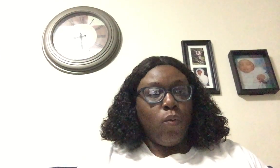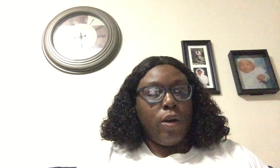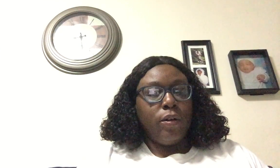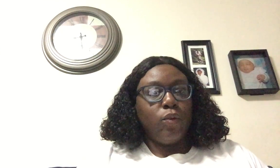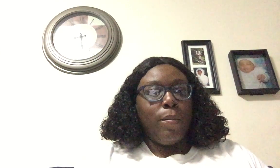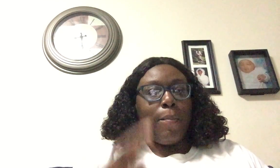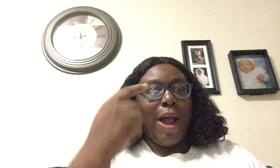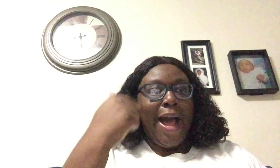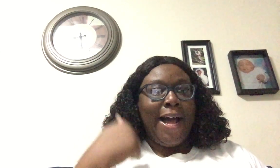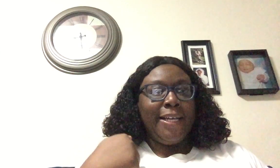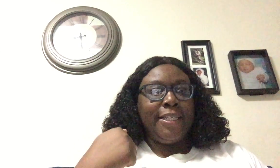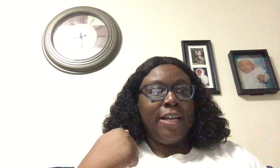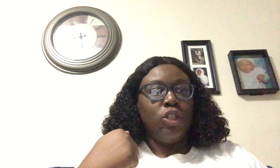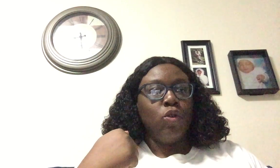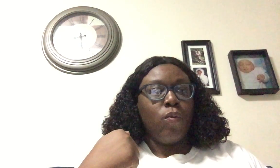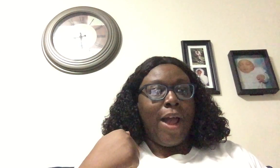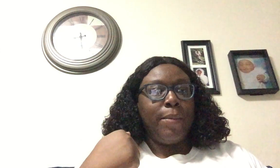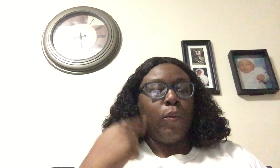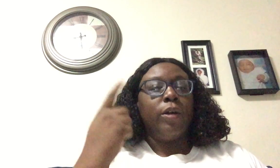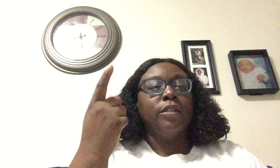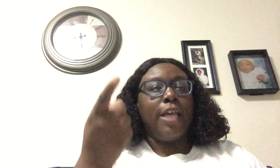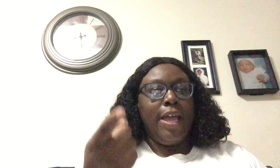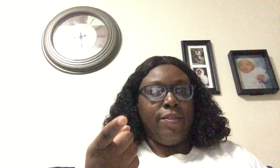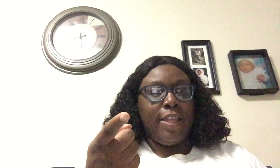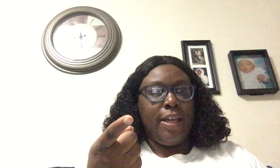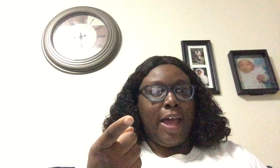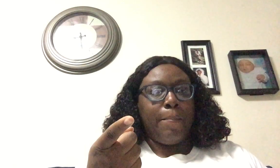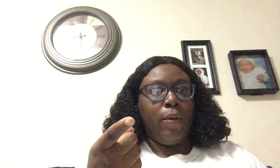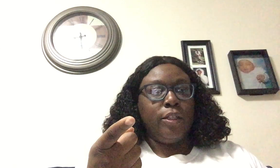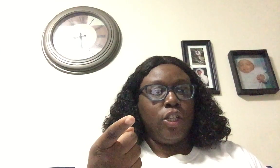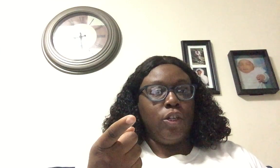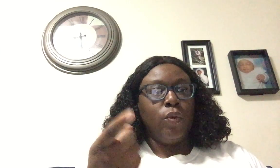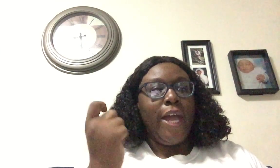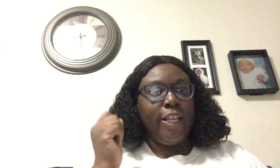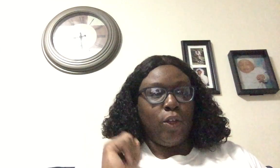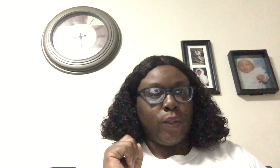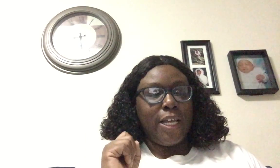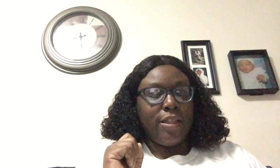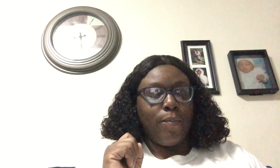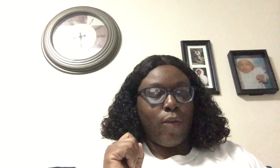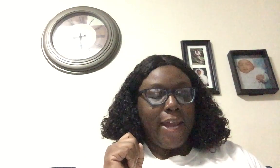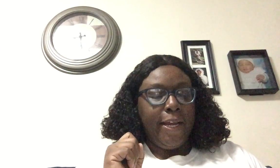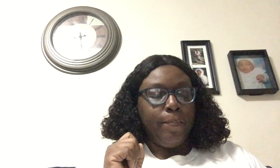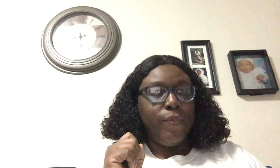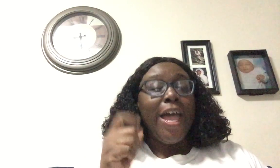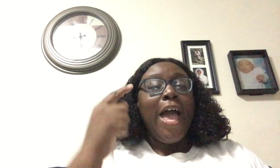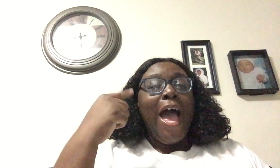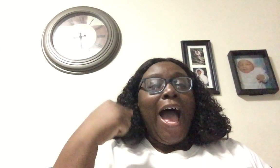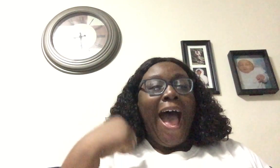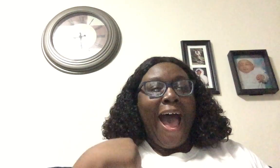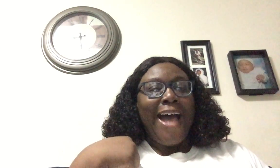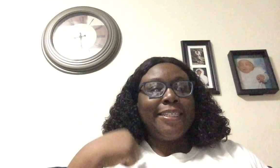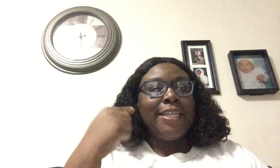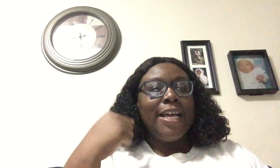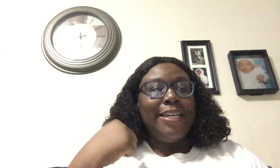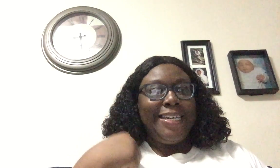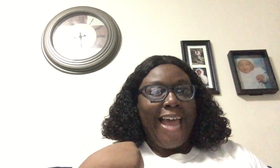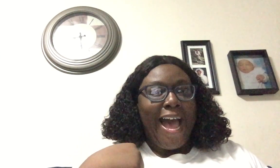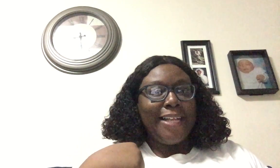words. Remember, I say the two rhyming words and then I point to you and you say them. Ready? Hot, not.